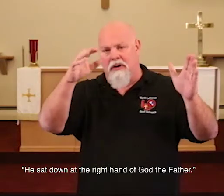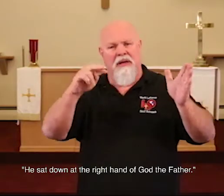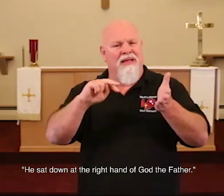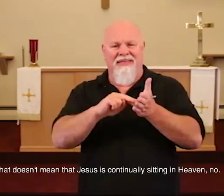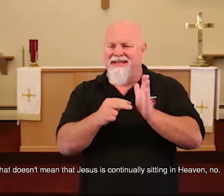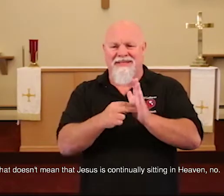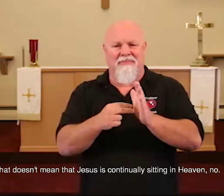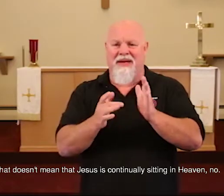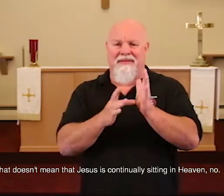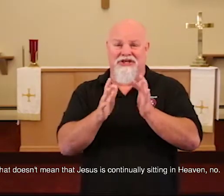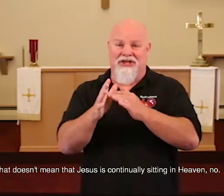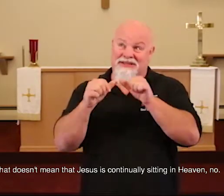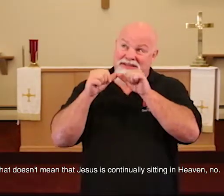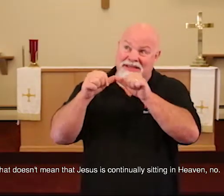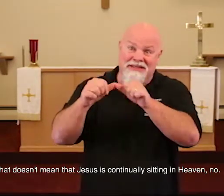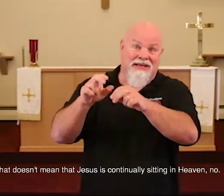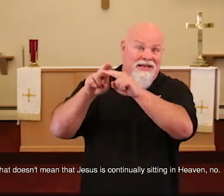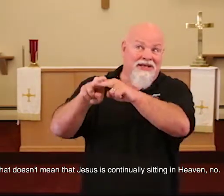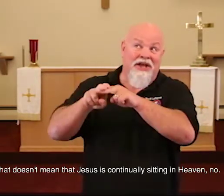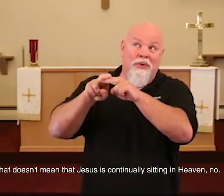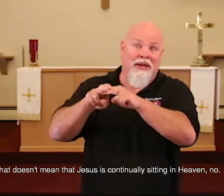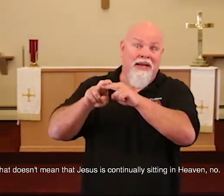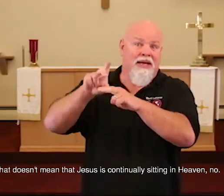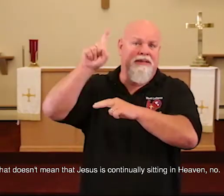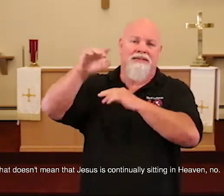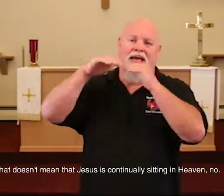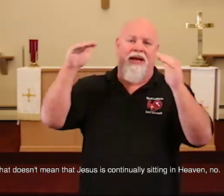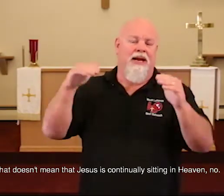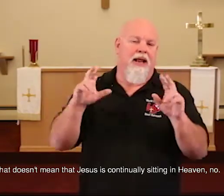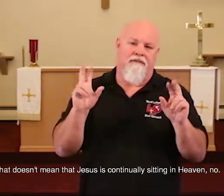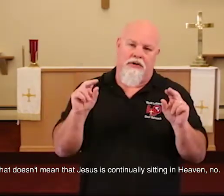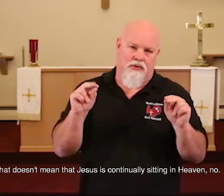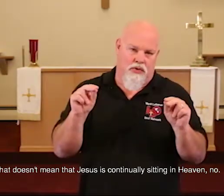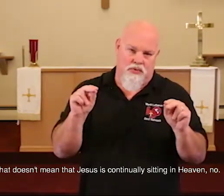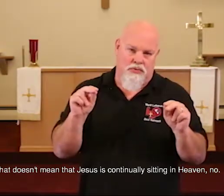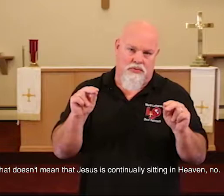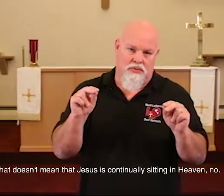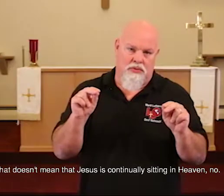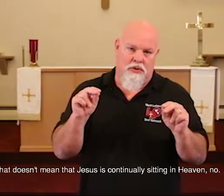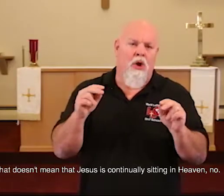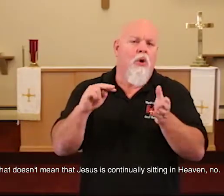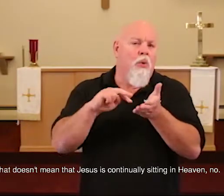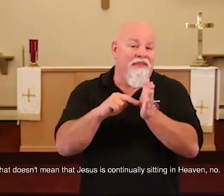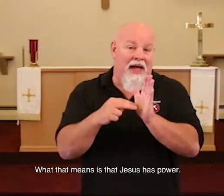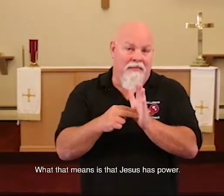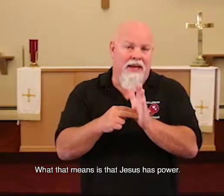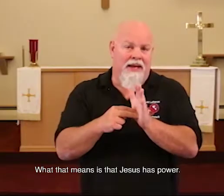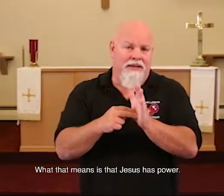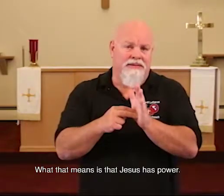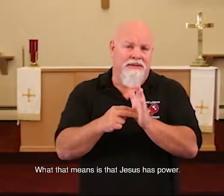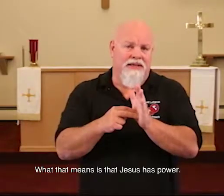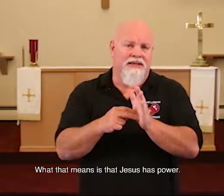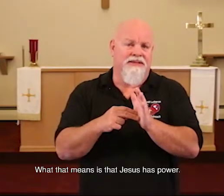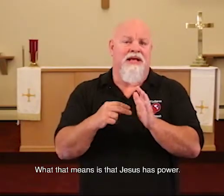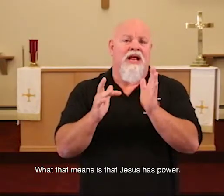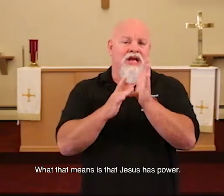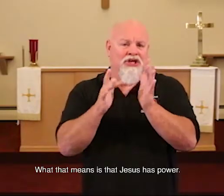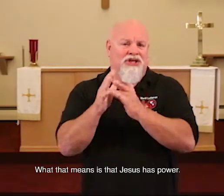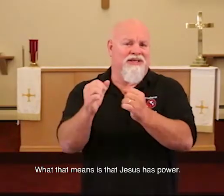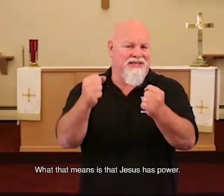That doesn't mean that Jesus is continually sitting in heaven. What that means is that Jesus